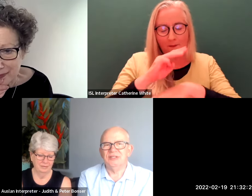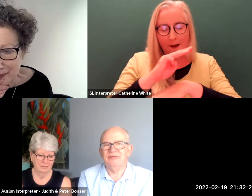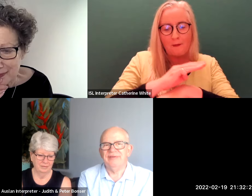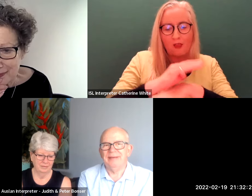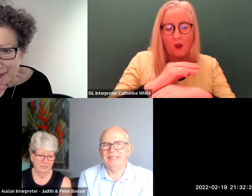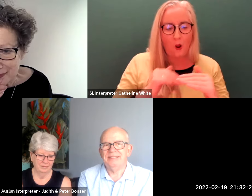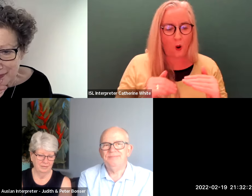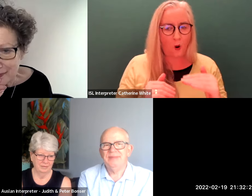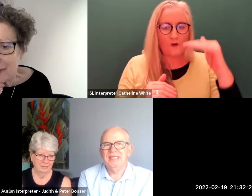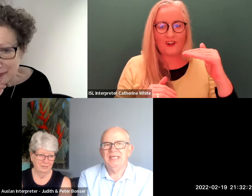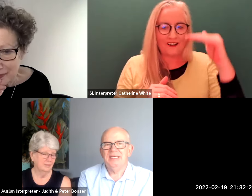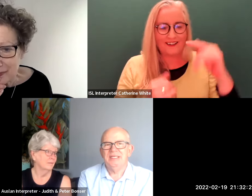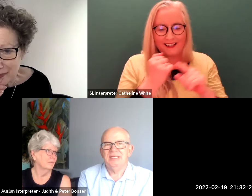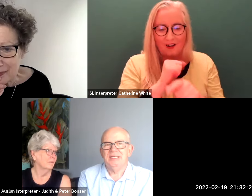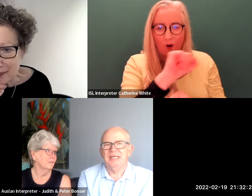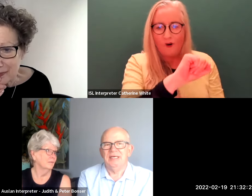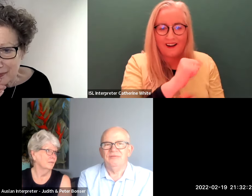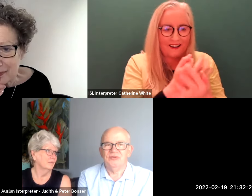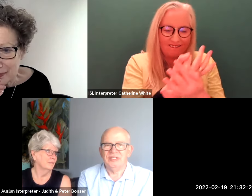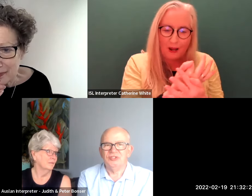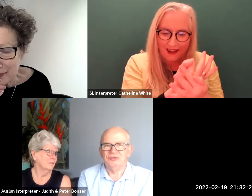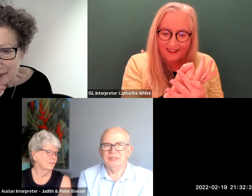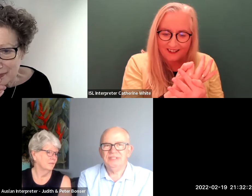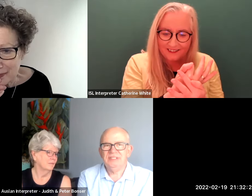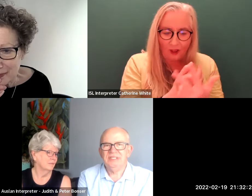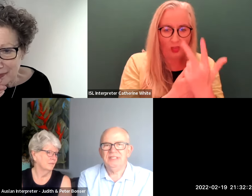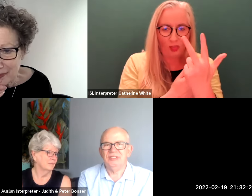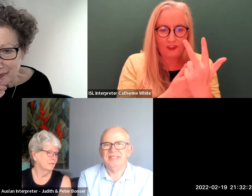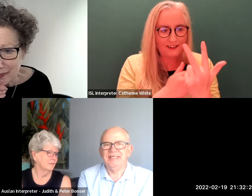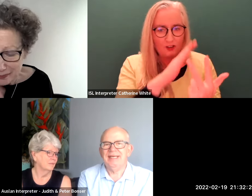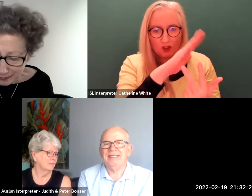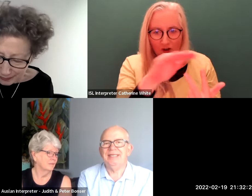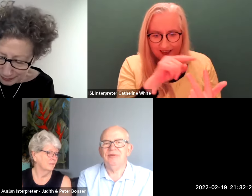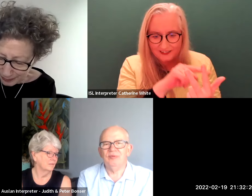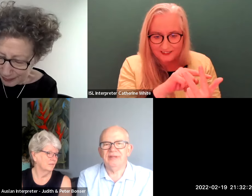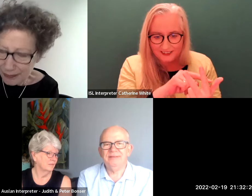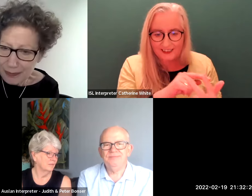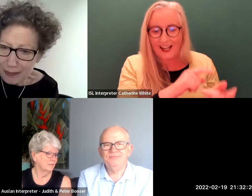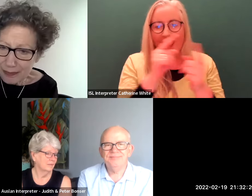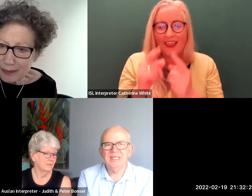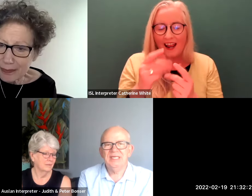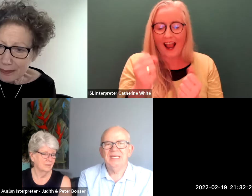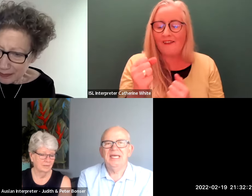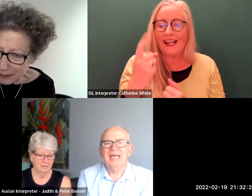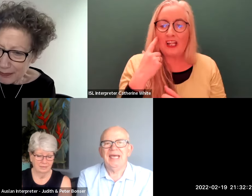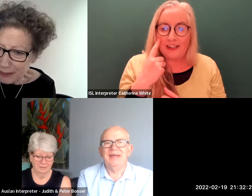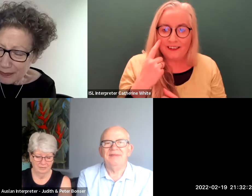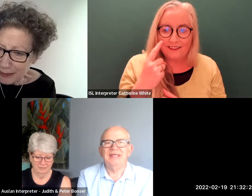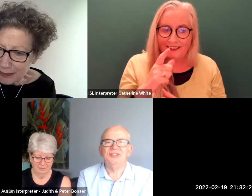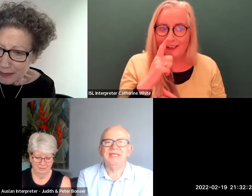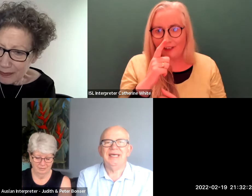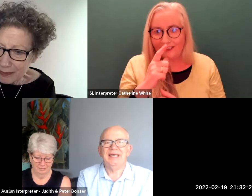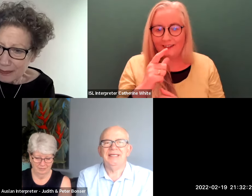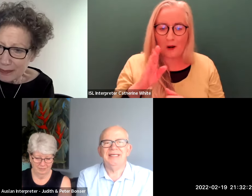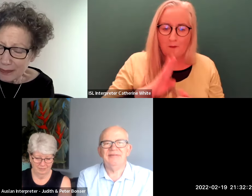eldest in her family of three children she then had a hearing brother and